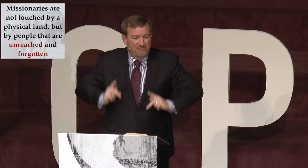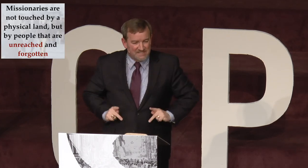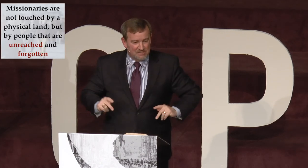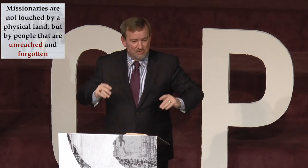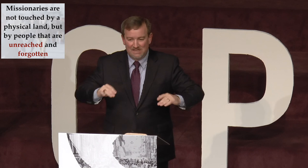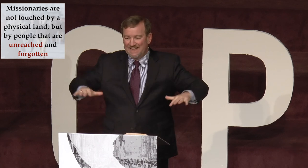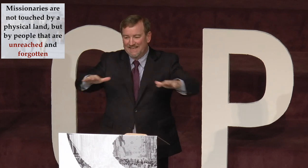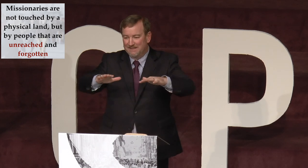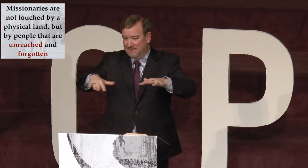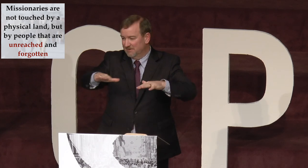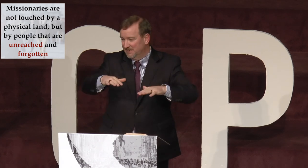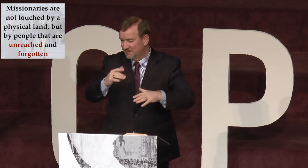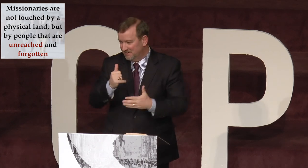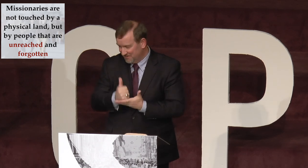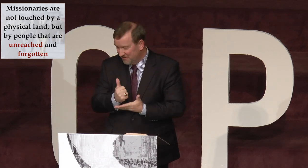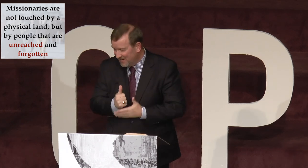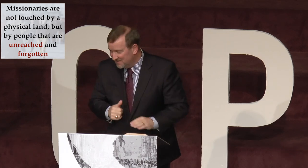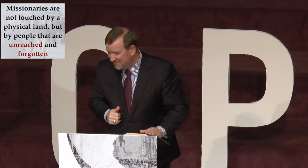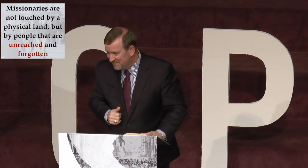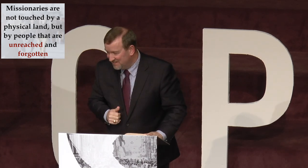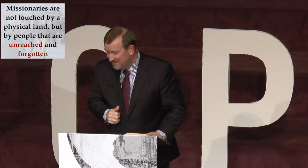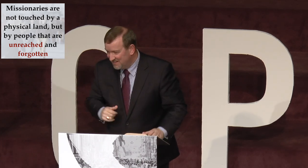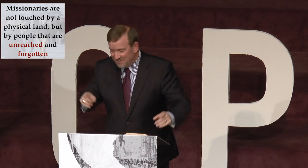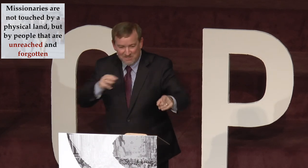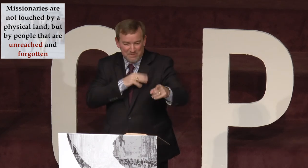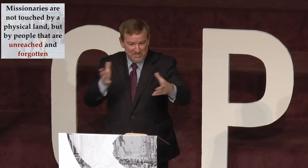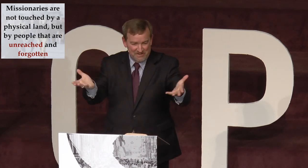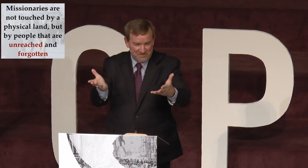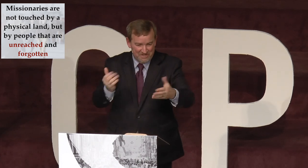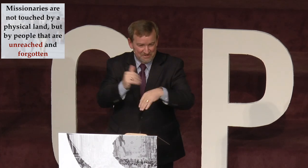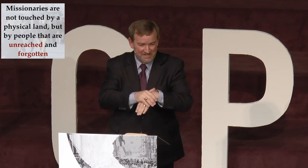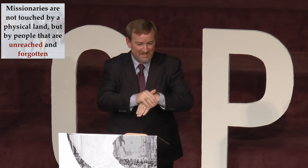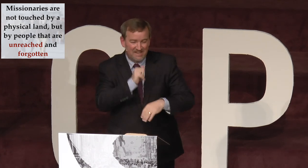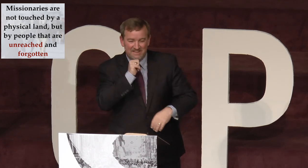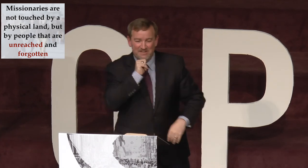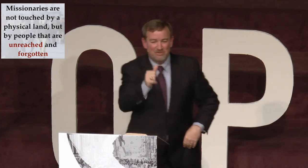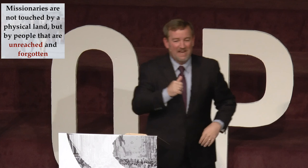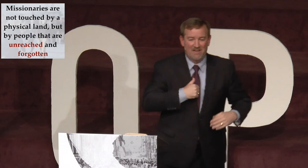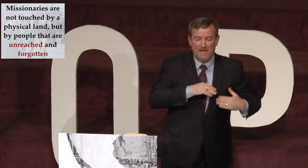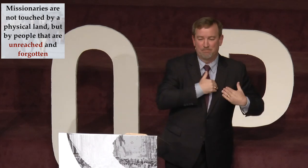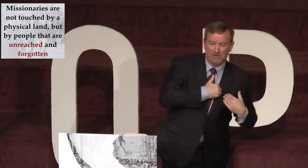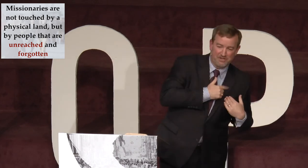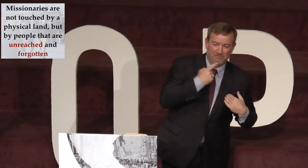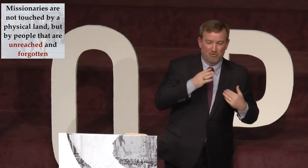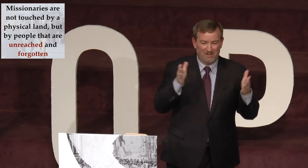physical land area, correct? These missionaries who are here tonight, they do not have a burden for a